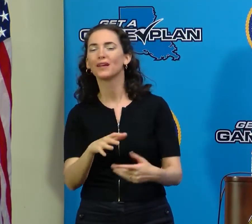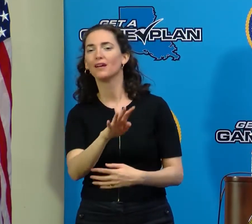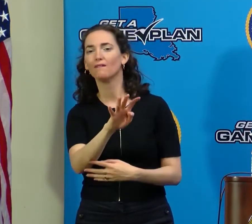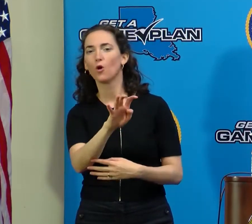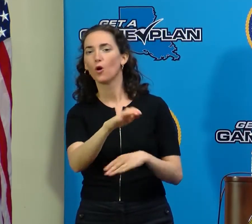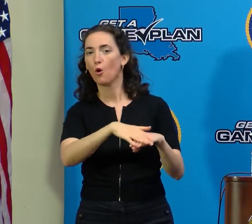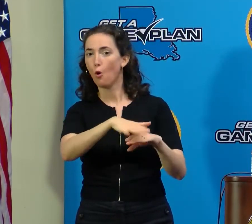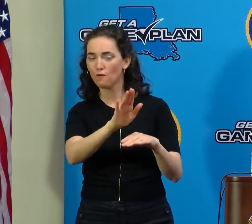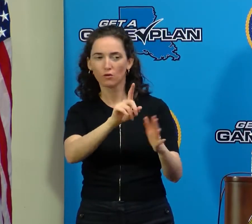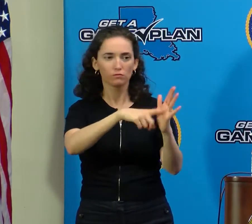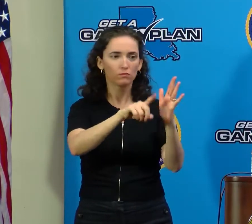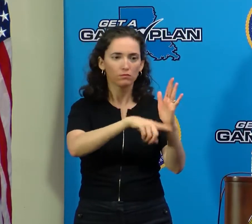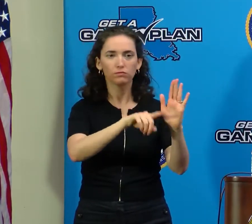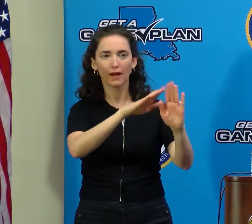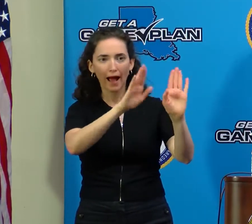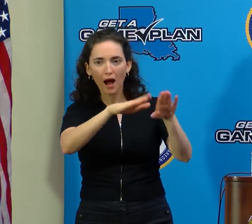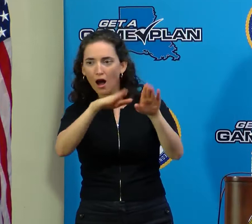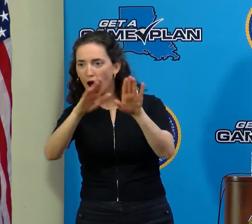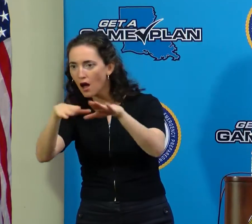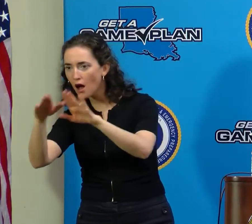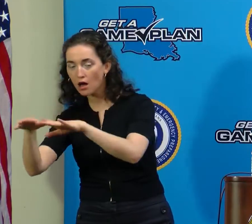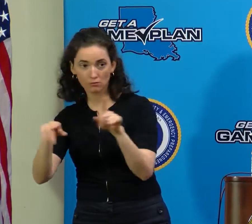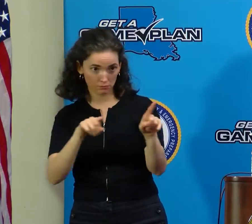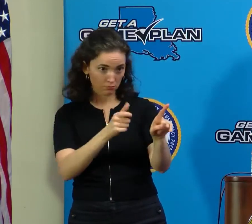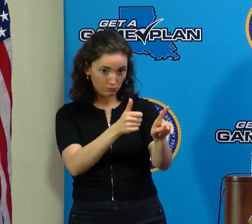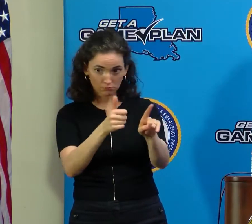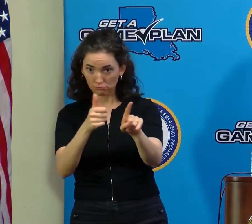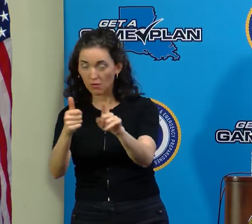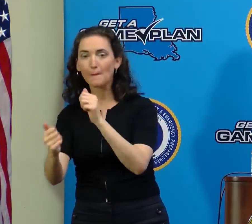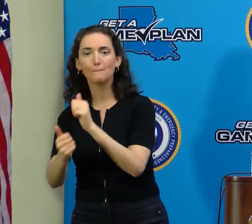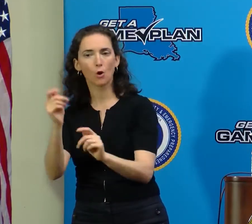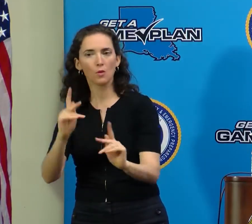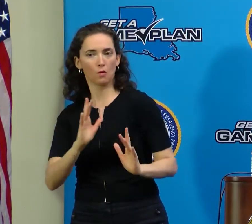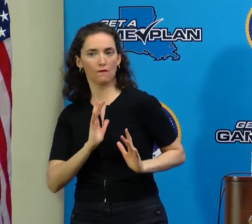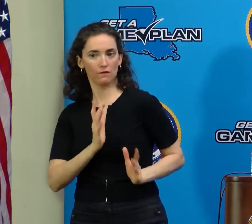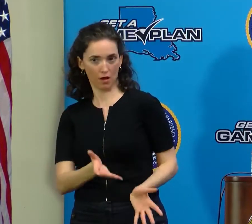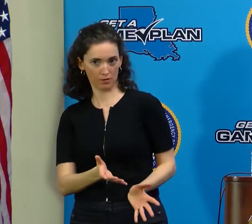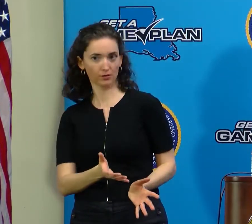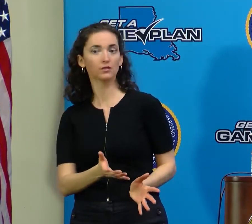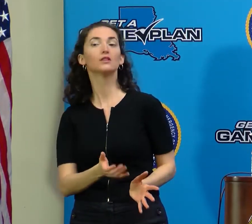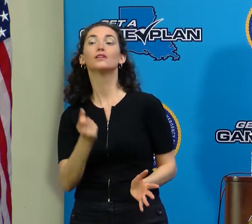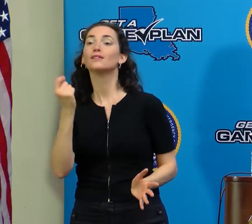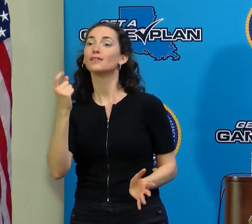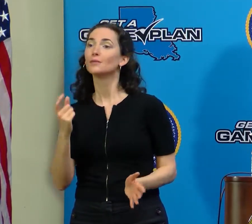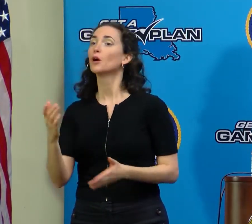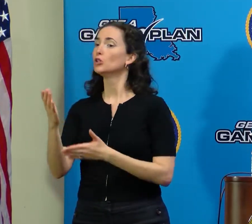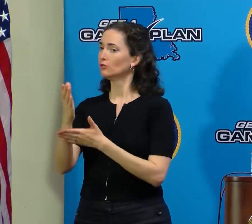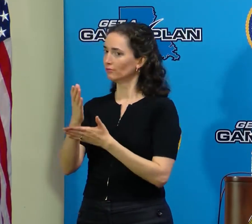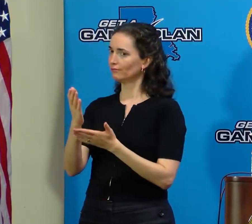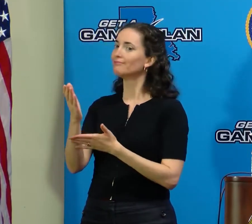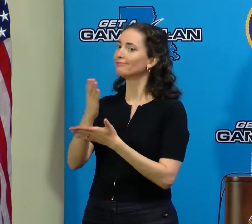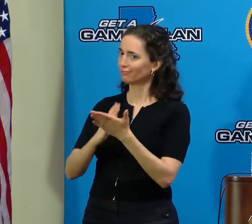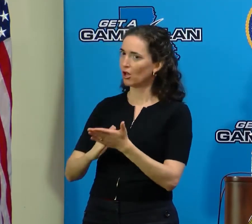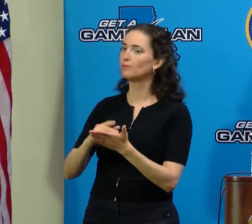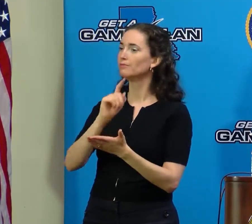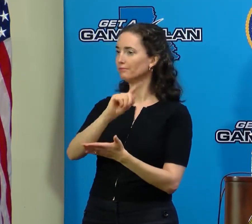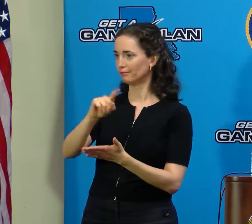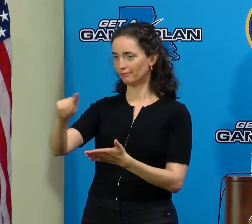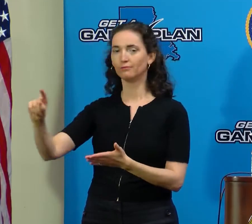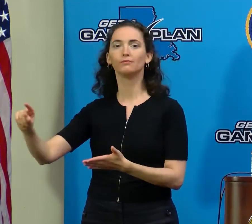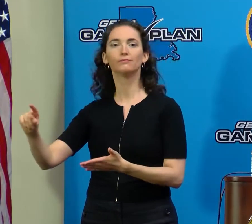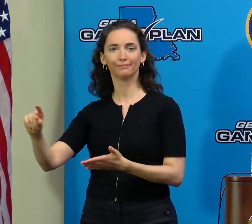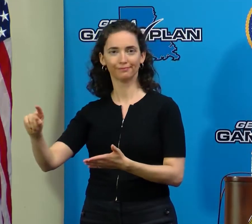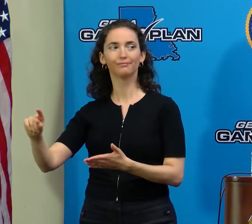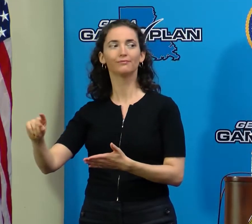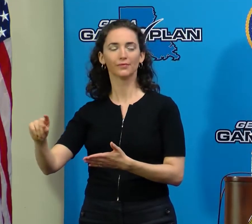The vast majority of people were found to be okay and unharmed, but a number of individuals did